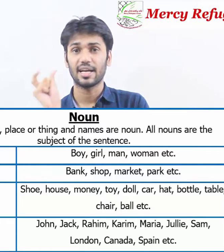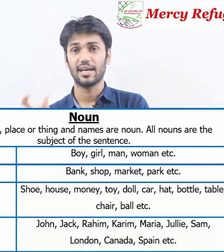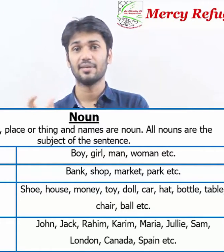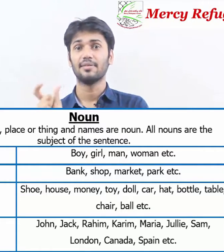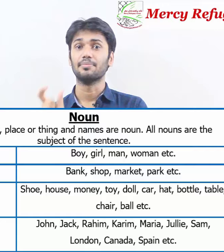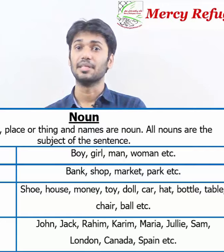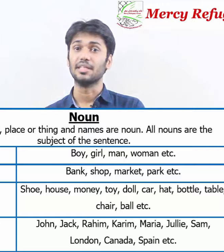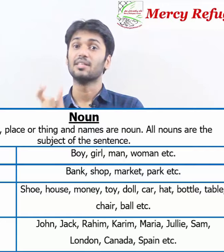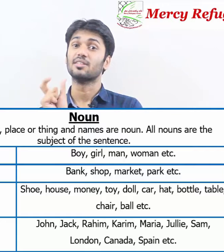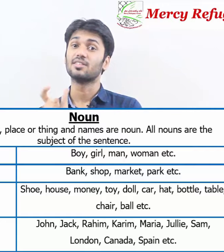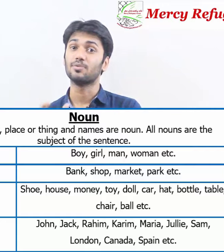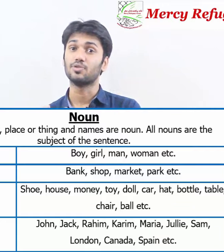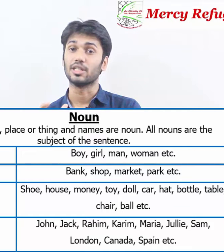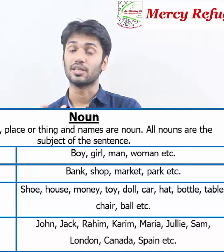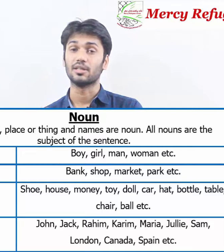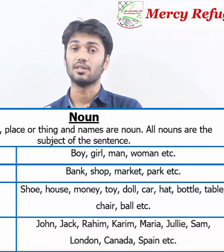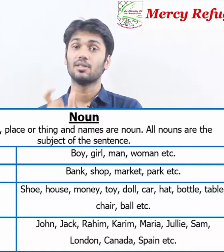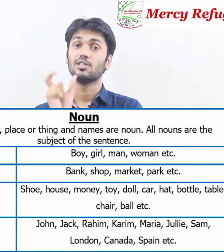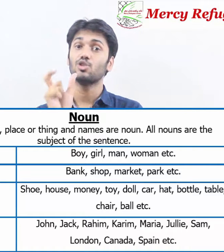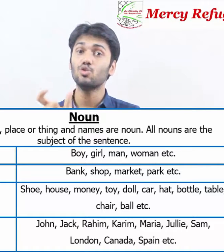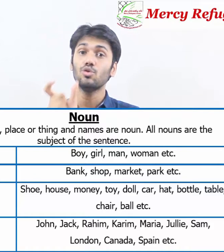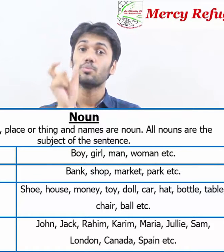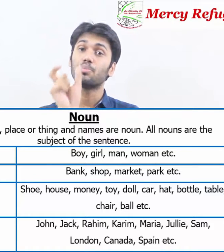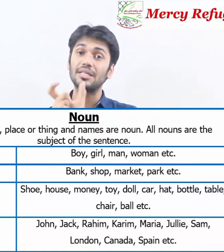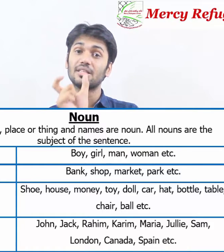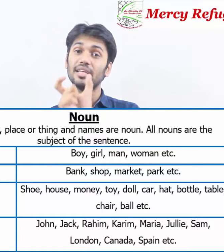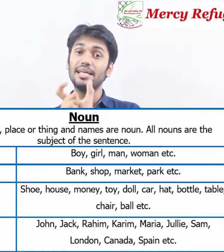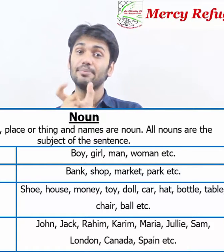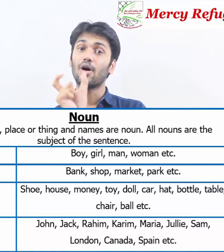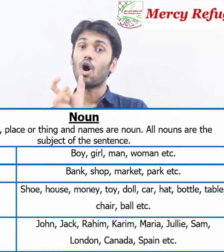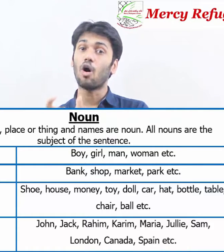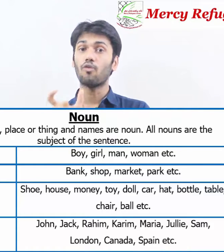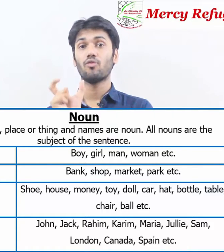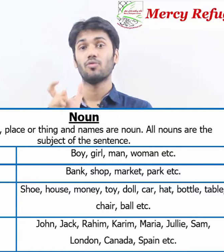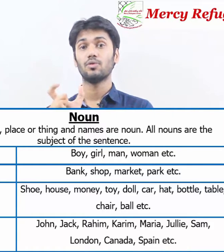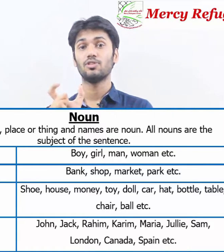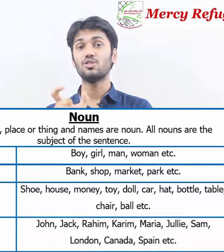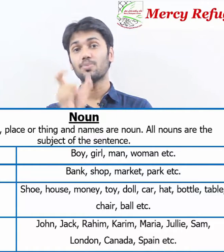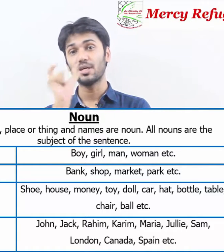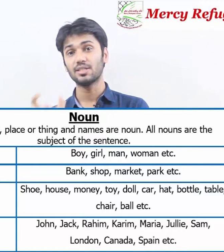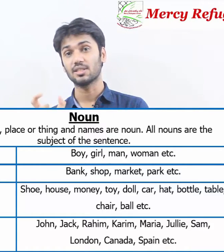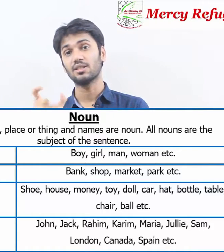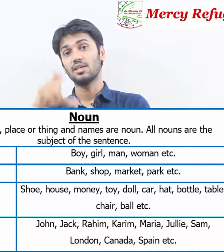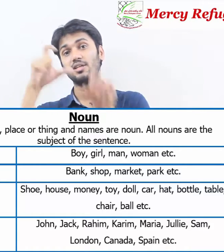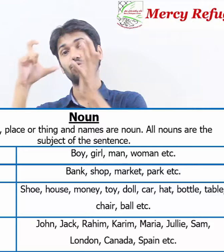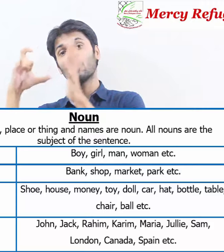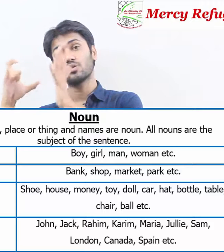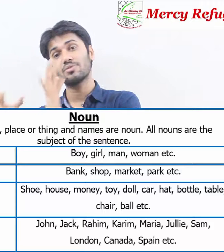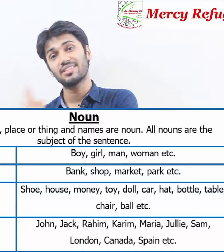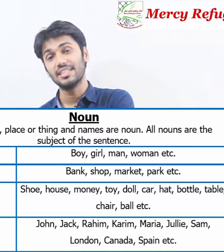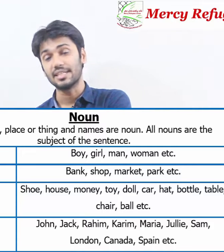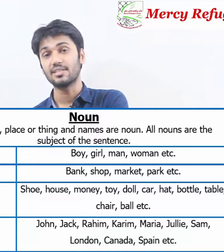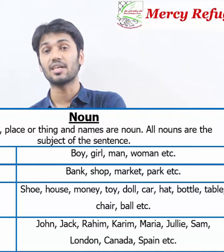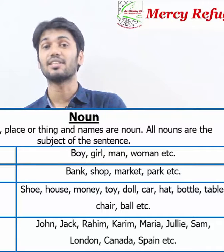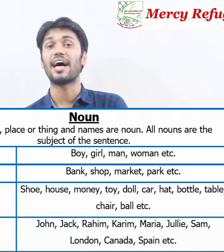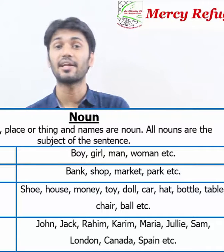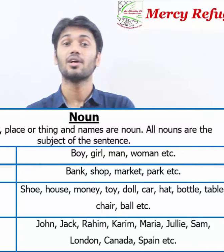can be the subject you bring the name of this person in front of the sentence and that